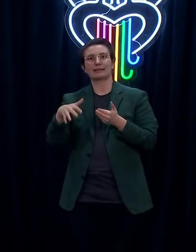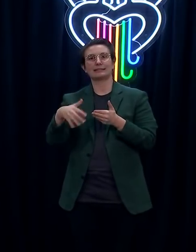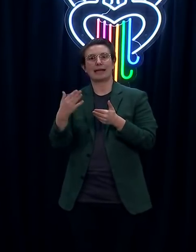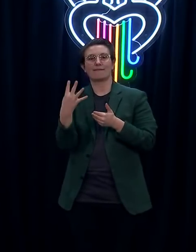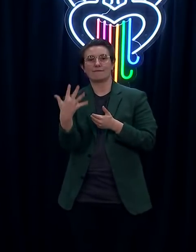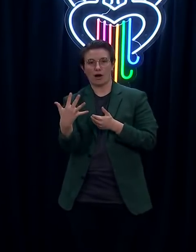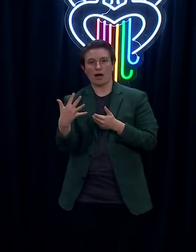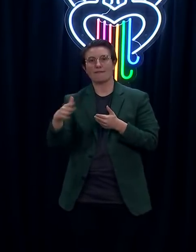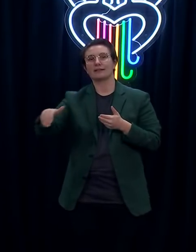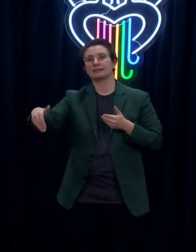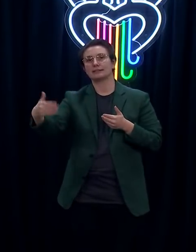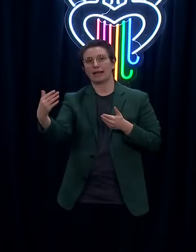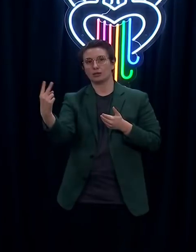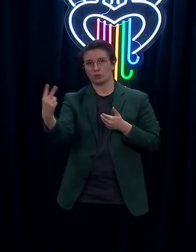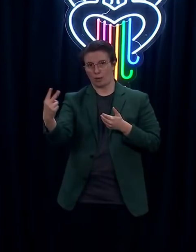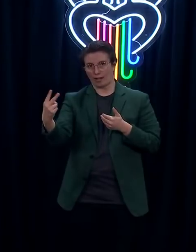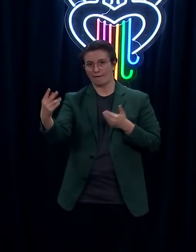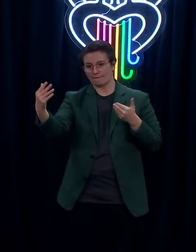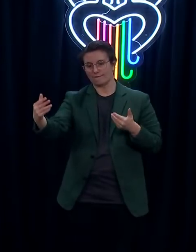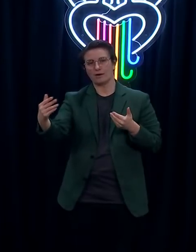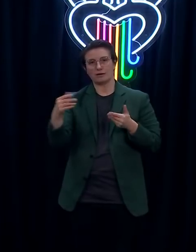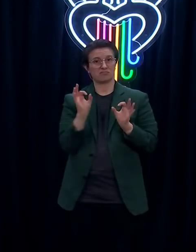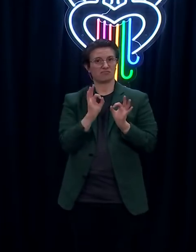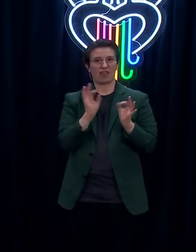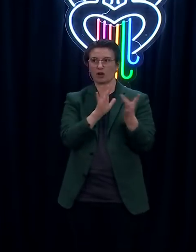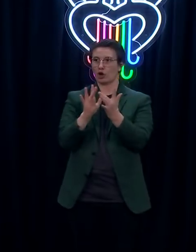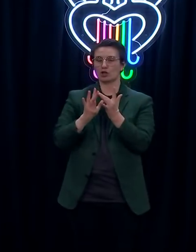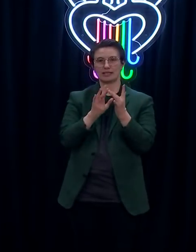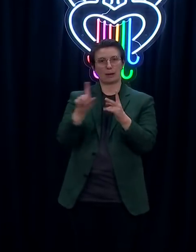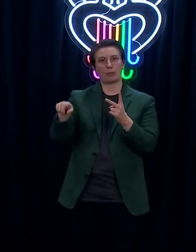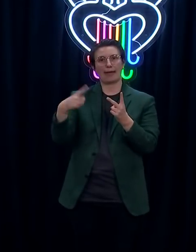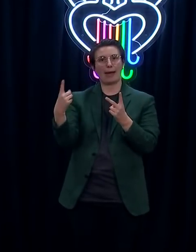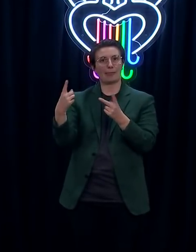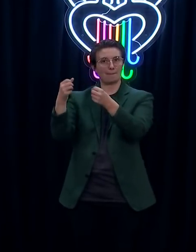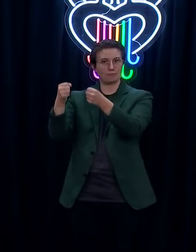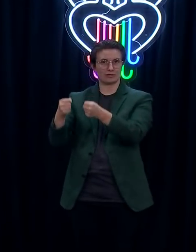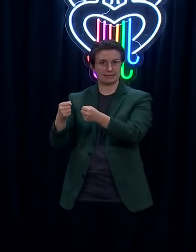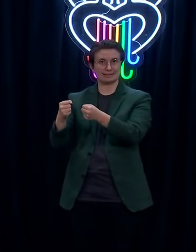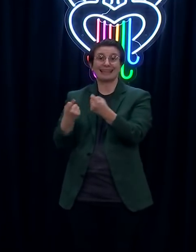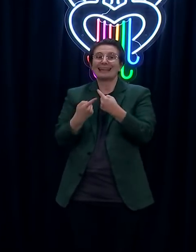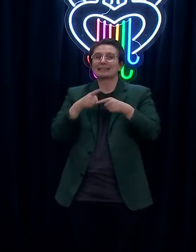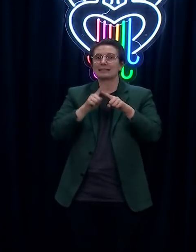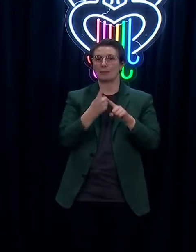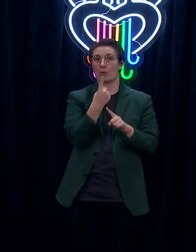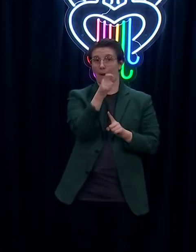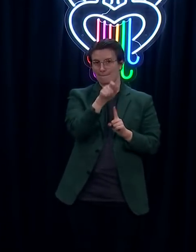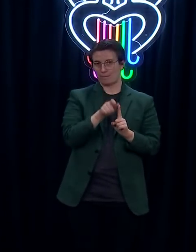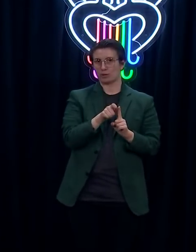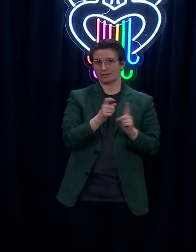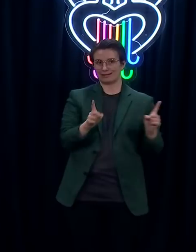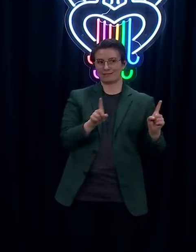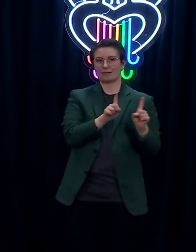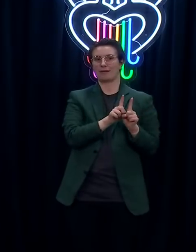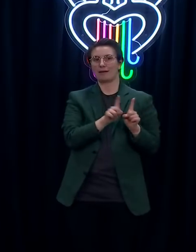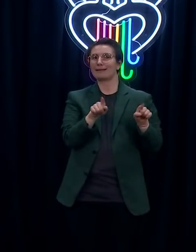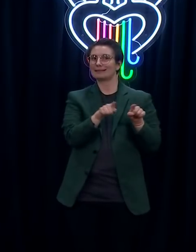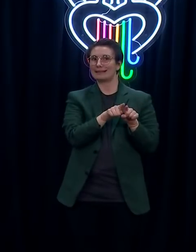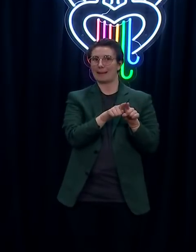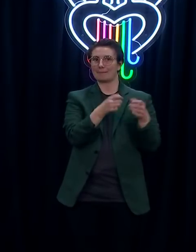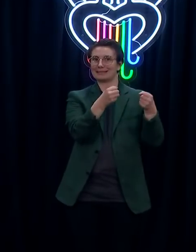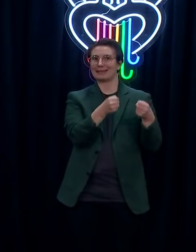Did have someone that they were in a cell with, which they are treating in the quarantine as a quarantined individual.